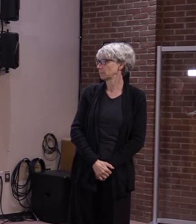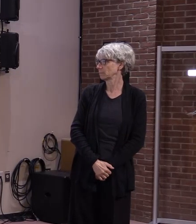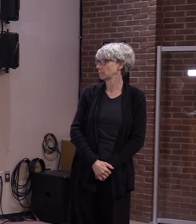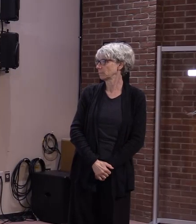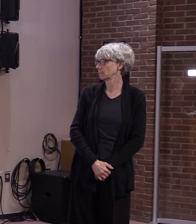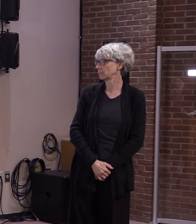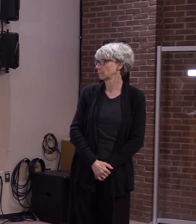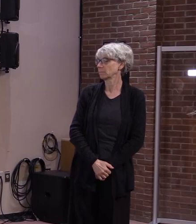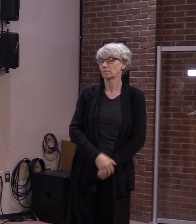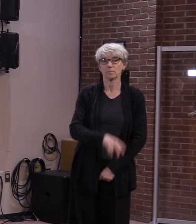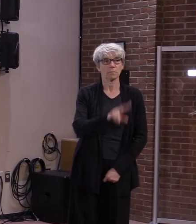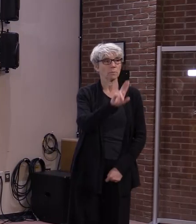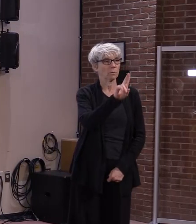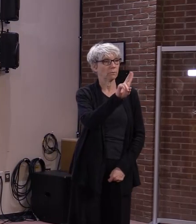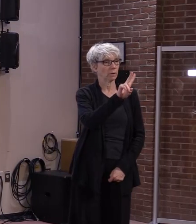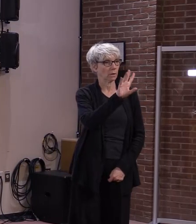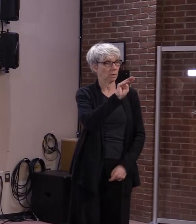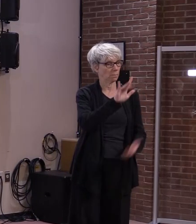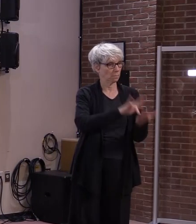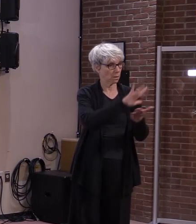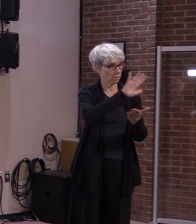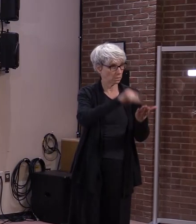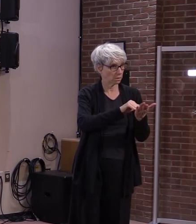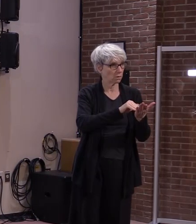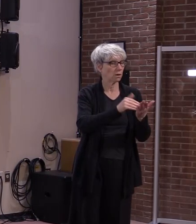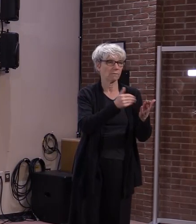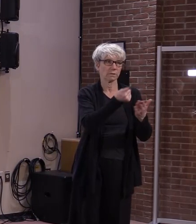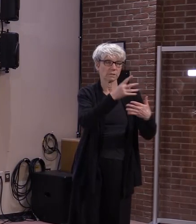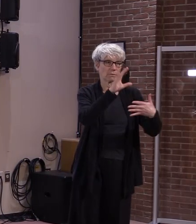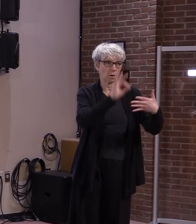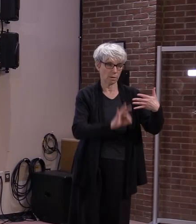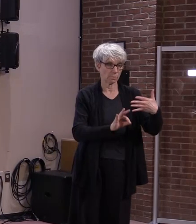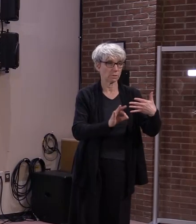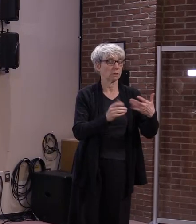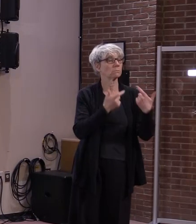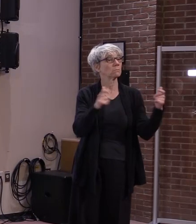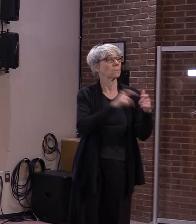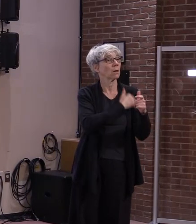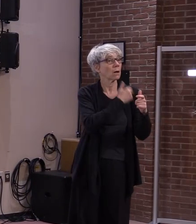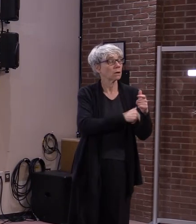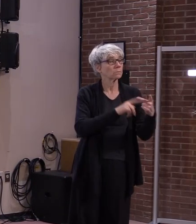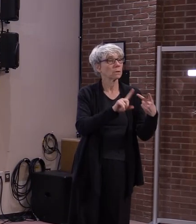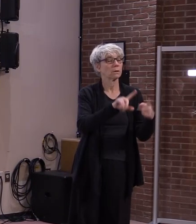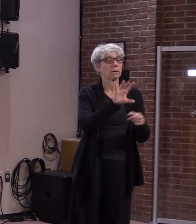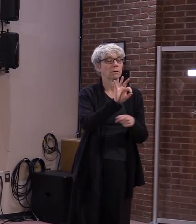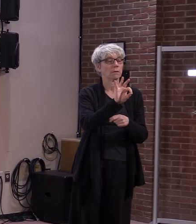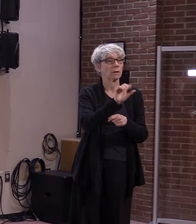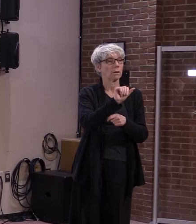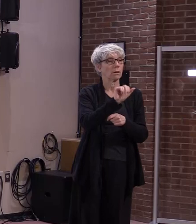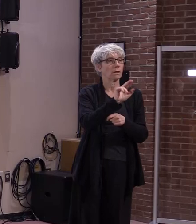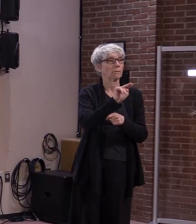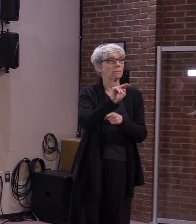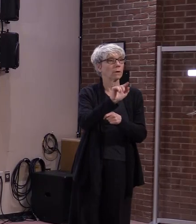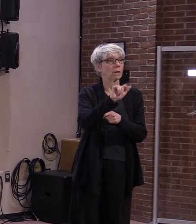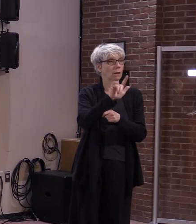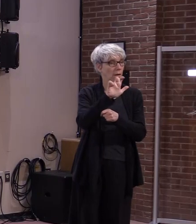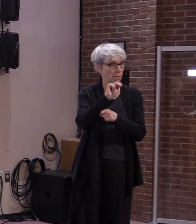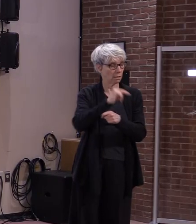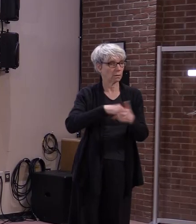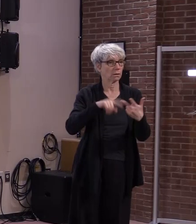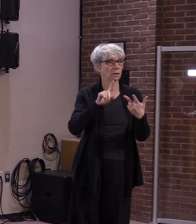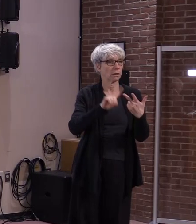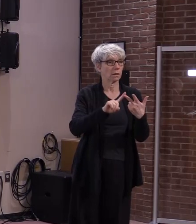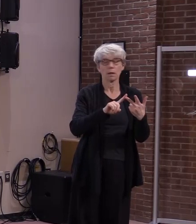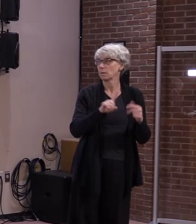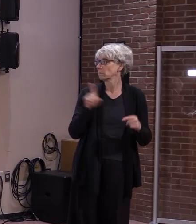at several locations, which is at their main campus pharmacy, at their Fannie Allen Campus pharmacy, and at